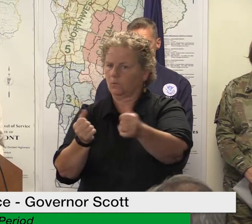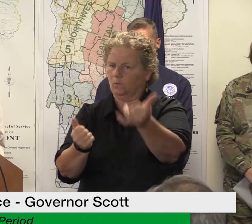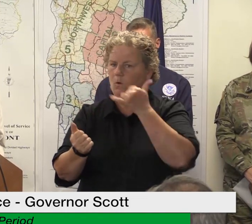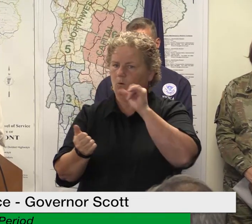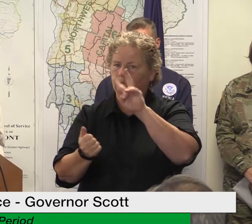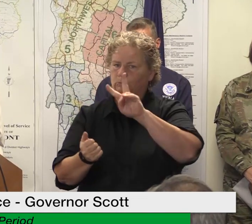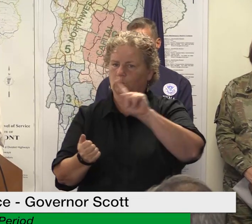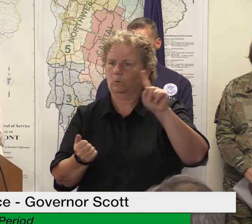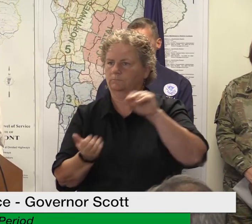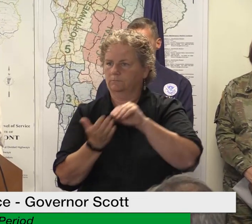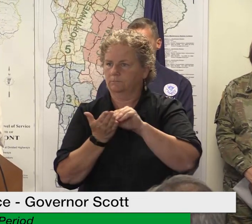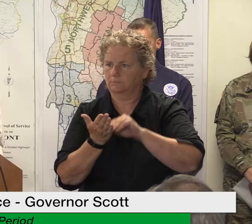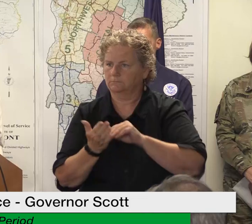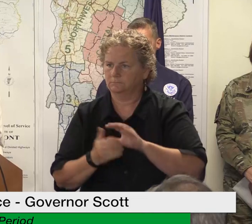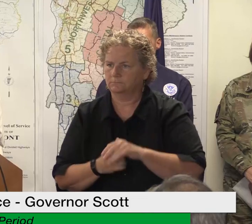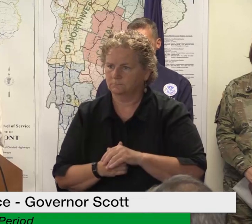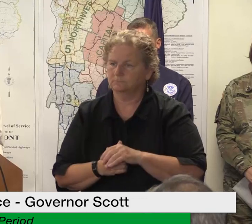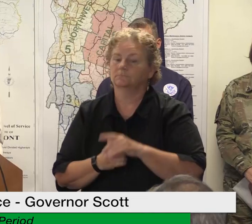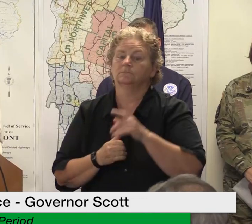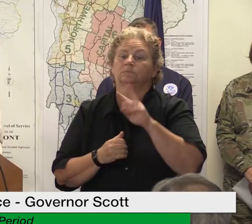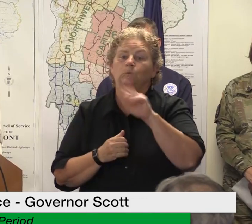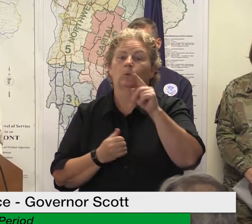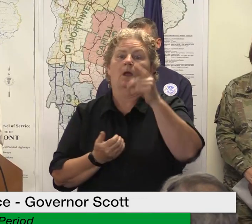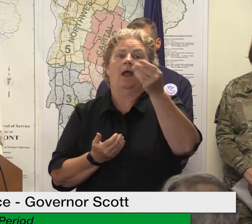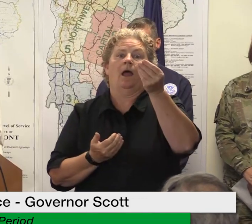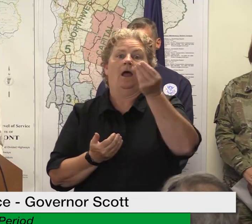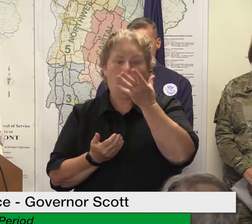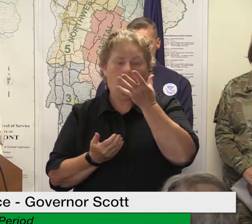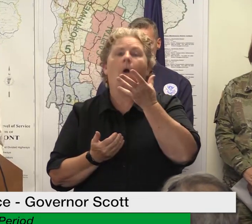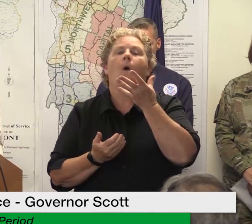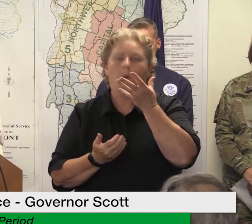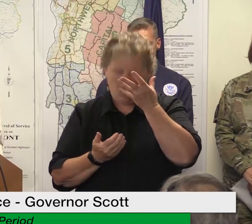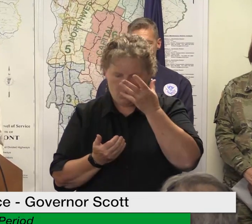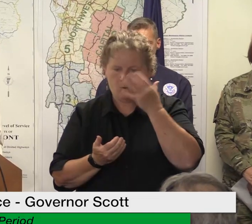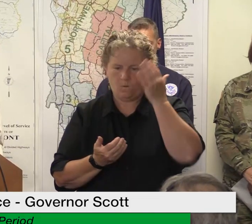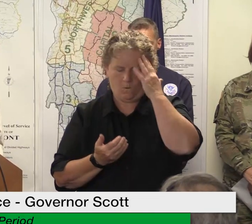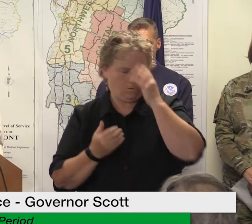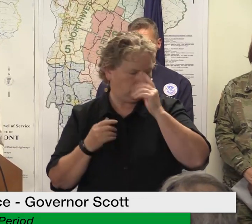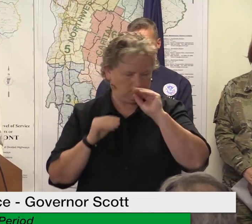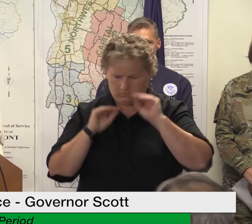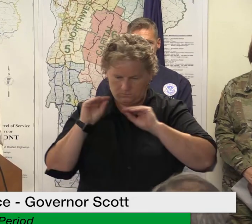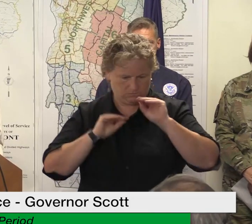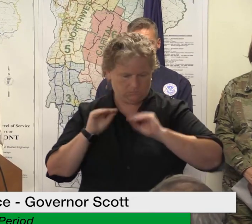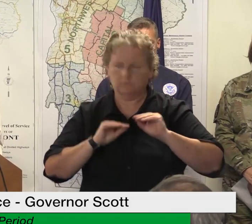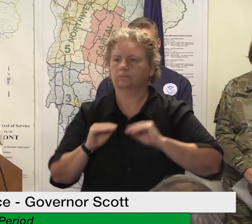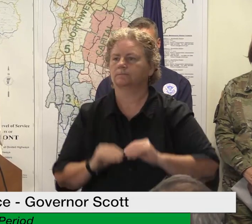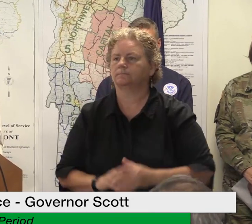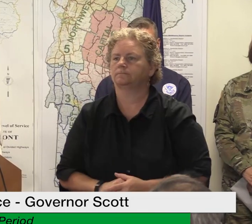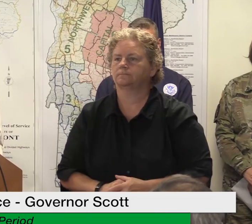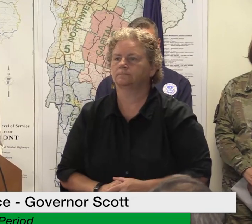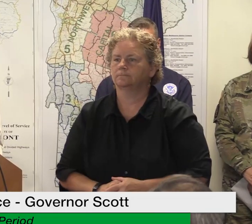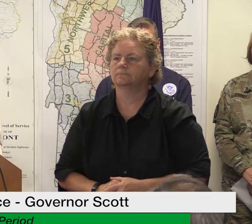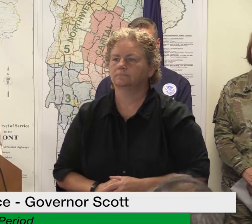it's it's it's just simply a matter of them filling out the forms